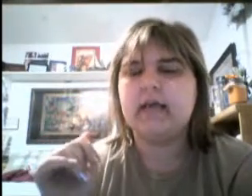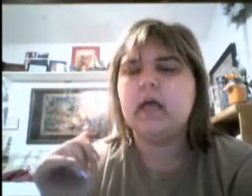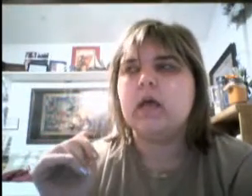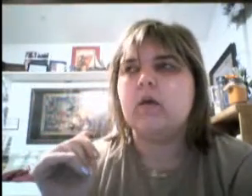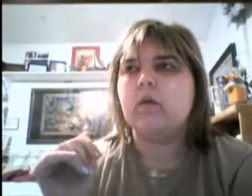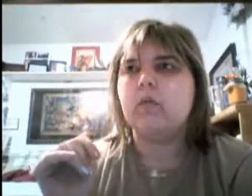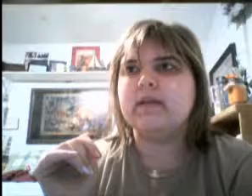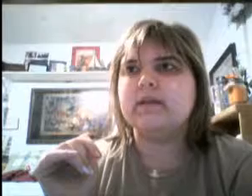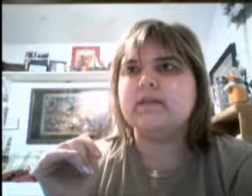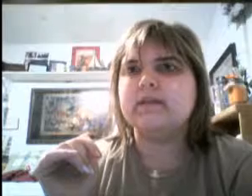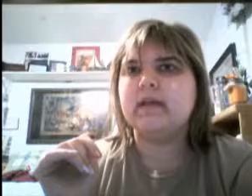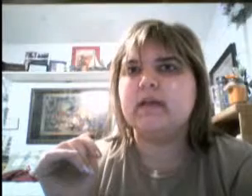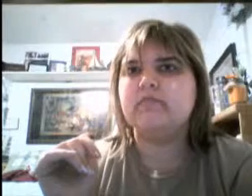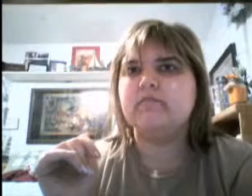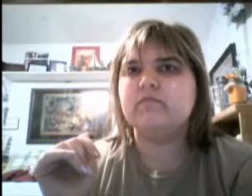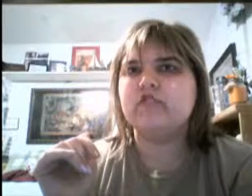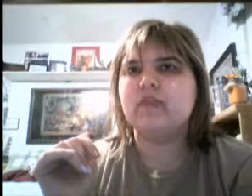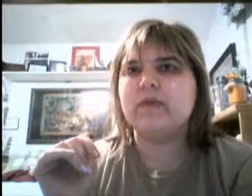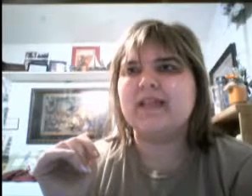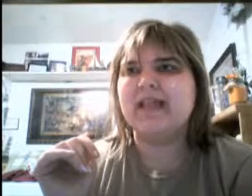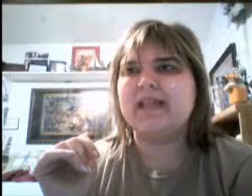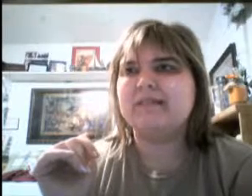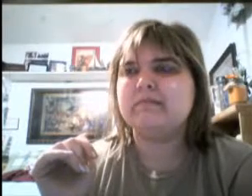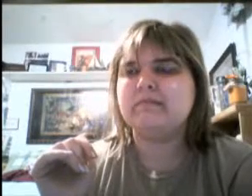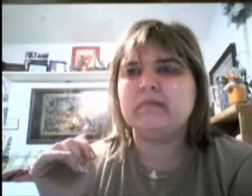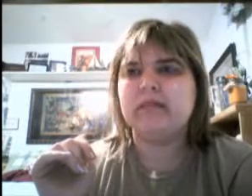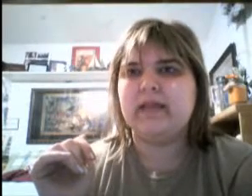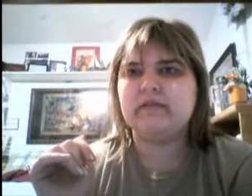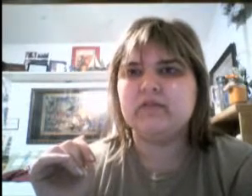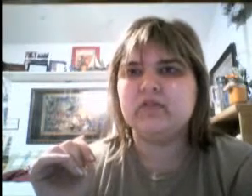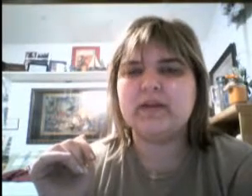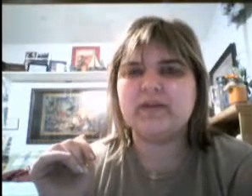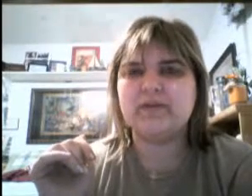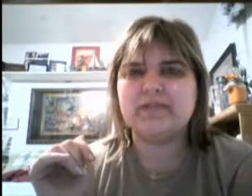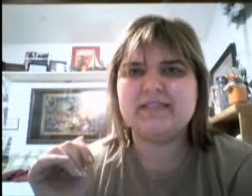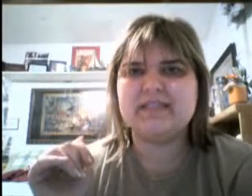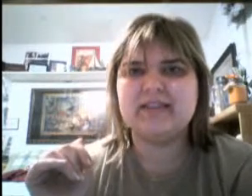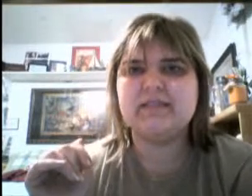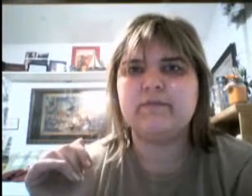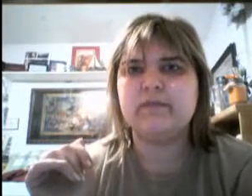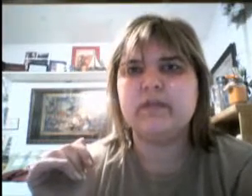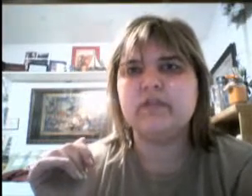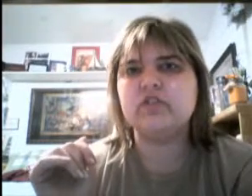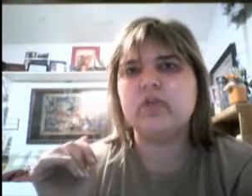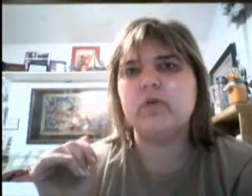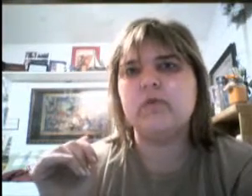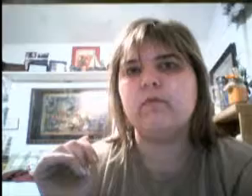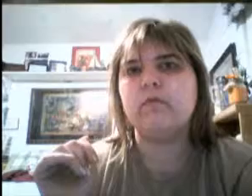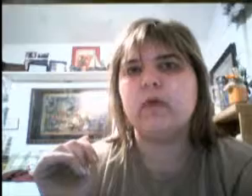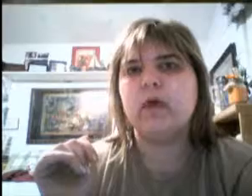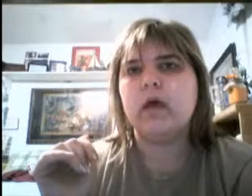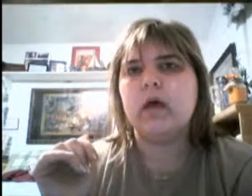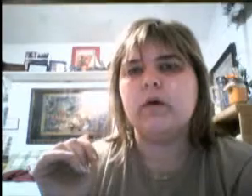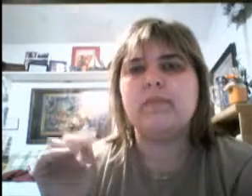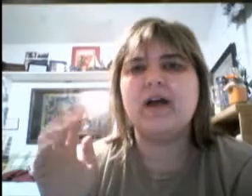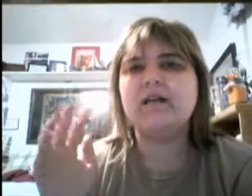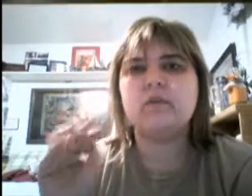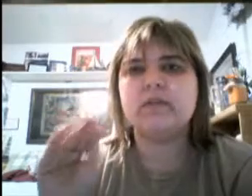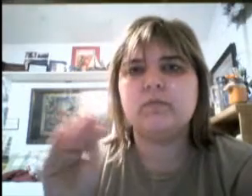was, um, showing like, like 20, 30 seconds of footage of, not what the